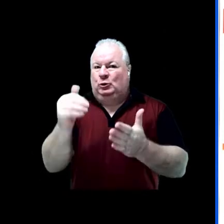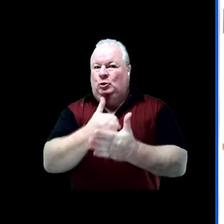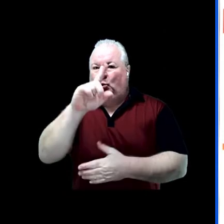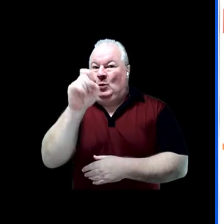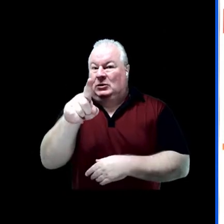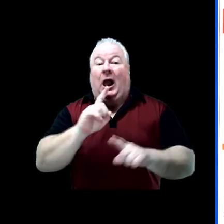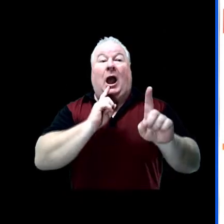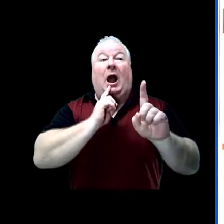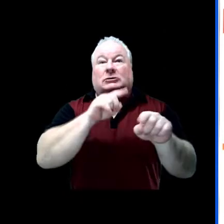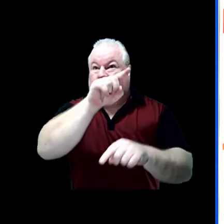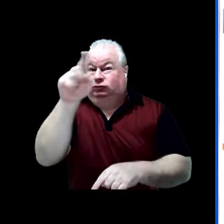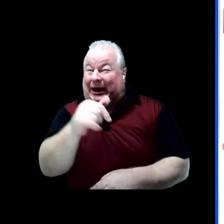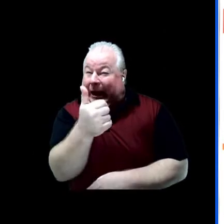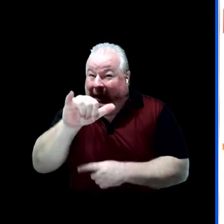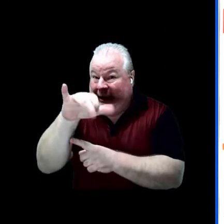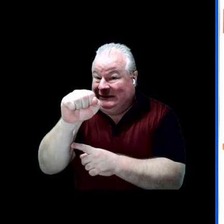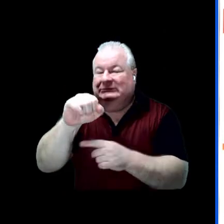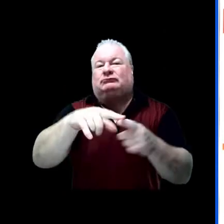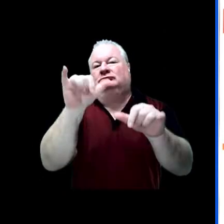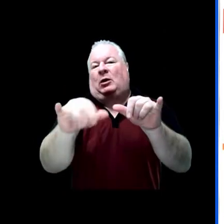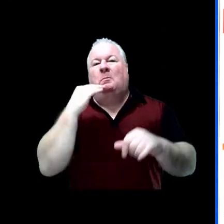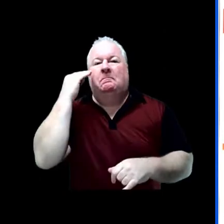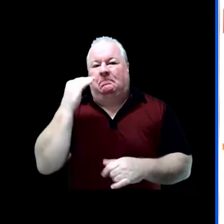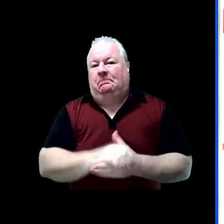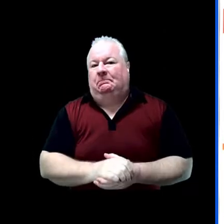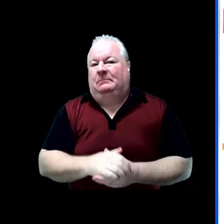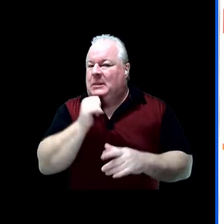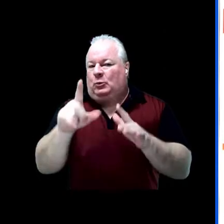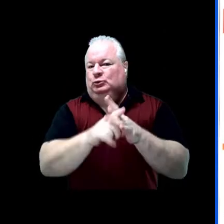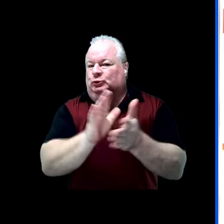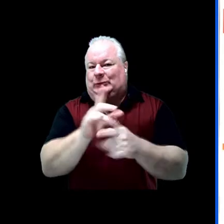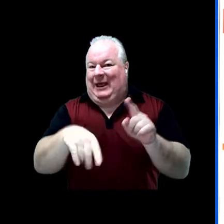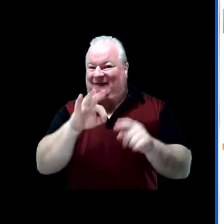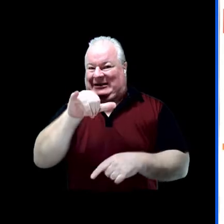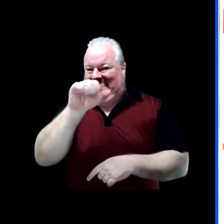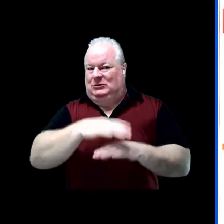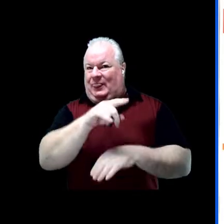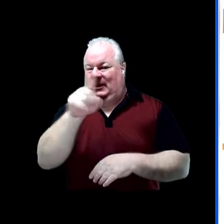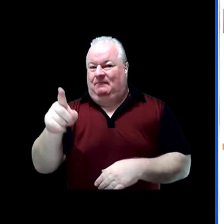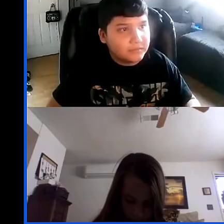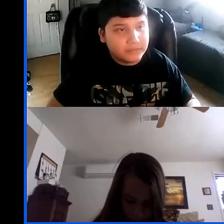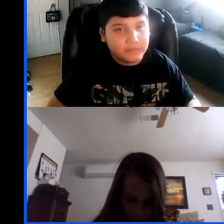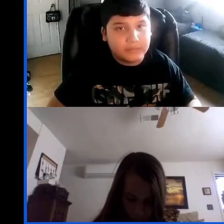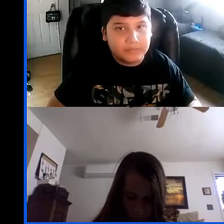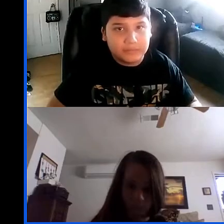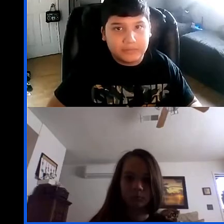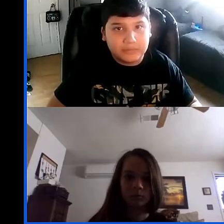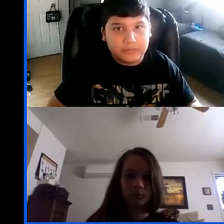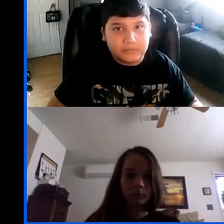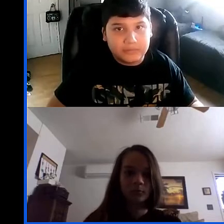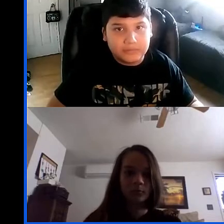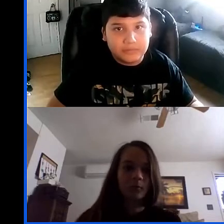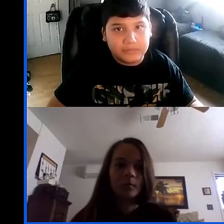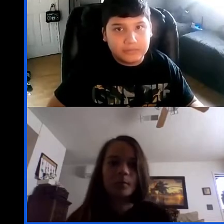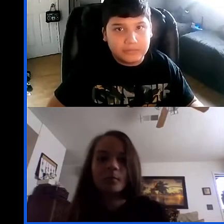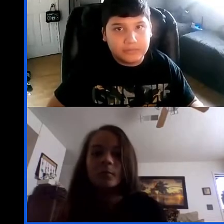new questions to answer before you come to school yes to any of these questions means you please stay home good morning